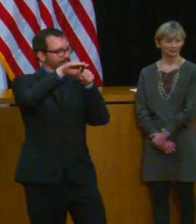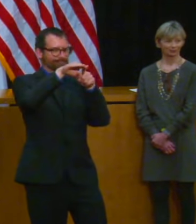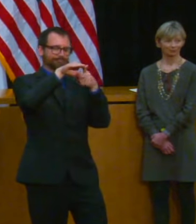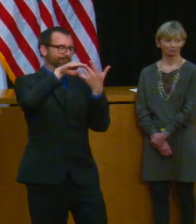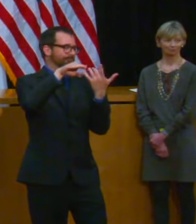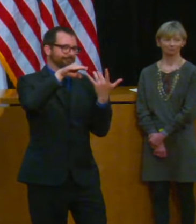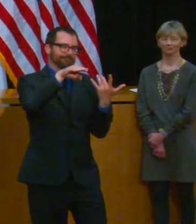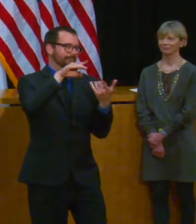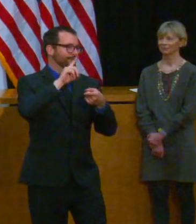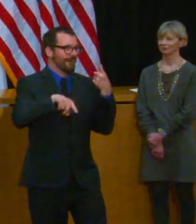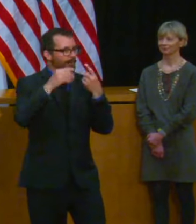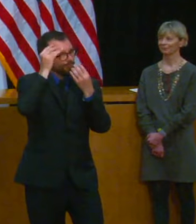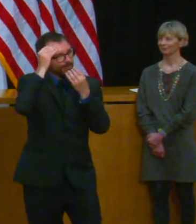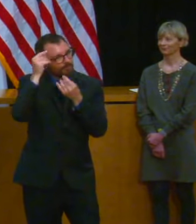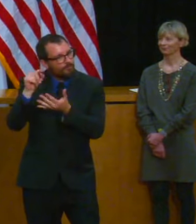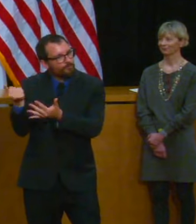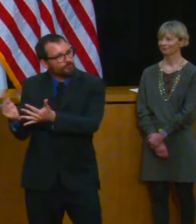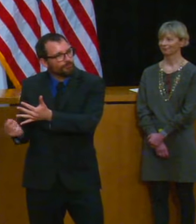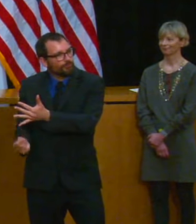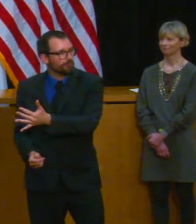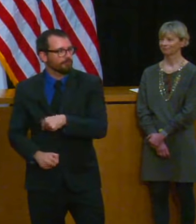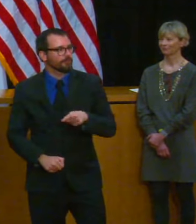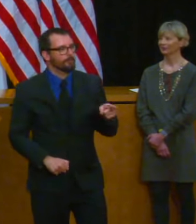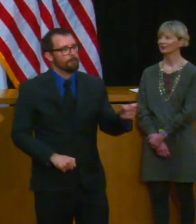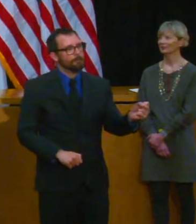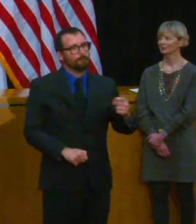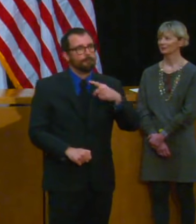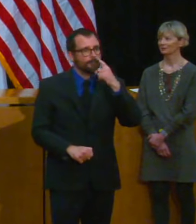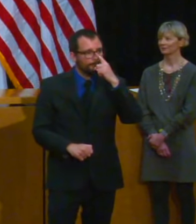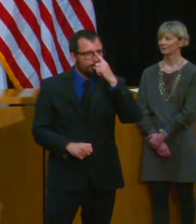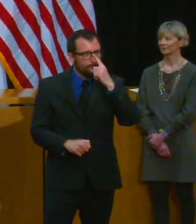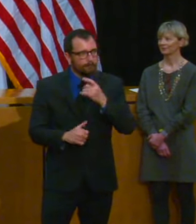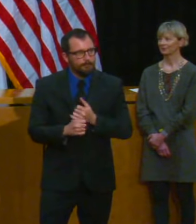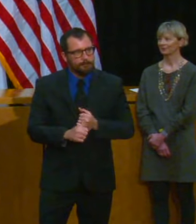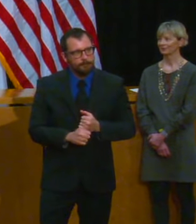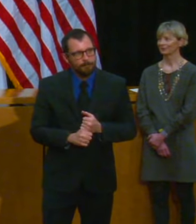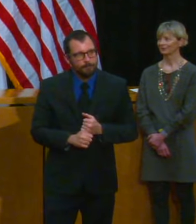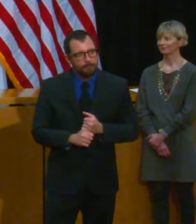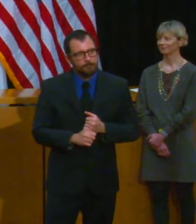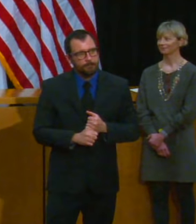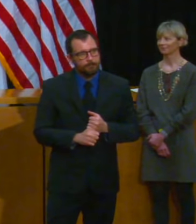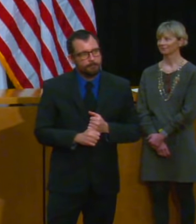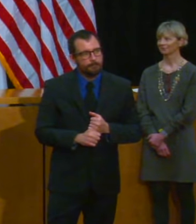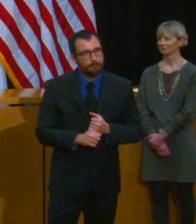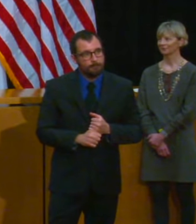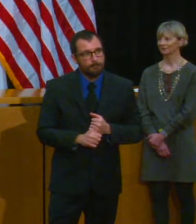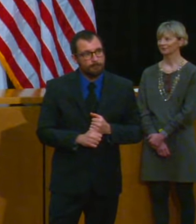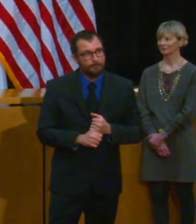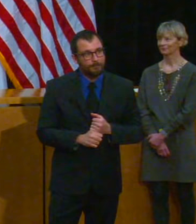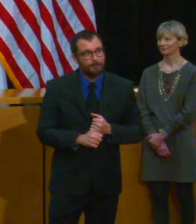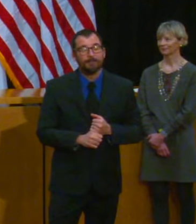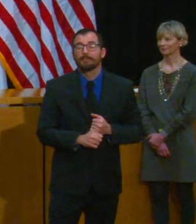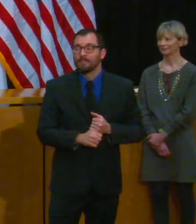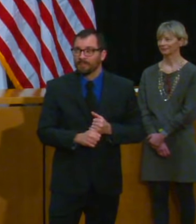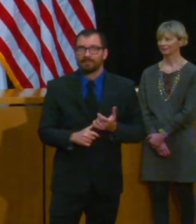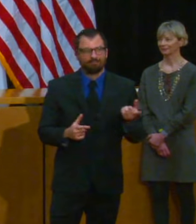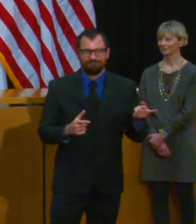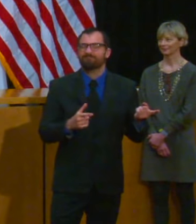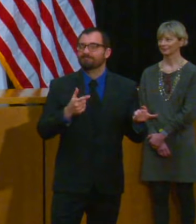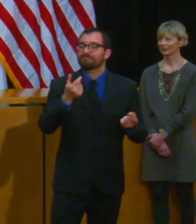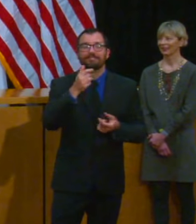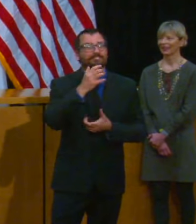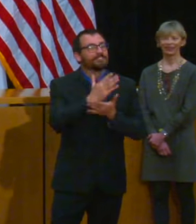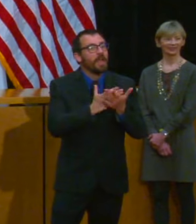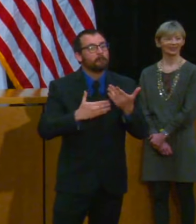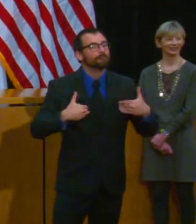Last question Is that something that you think that the maybe the registry motor vehicles could get that test online? There's not a lot of traffic